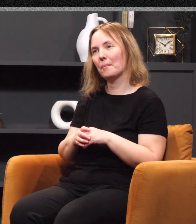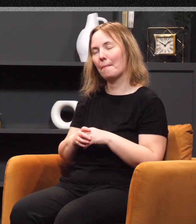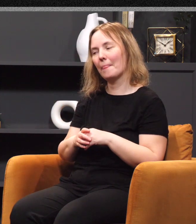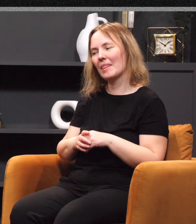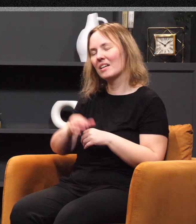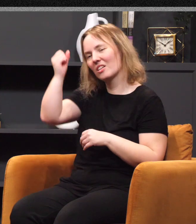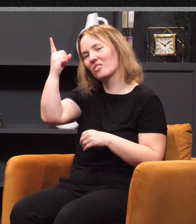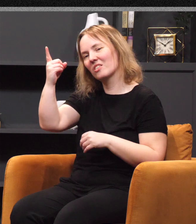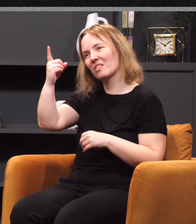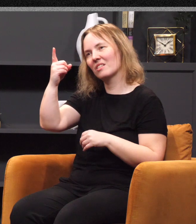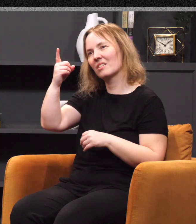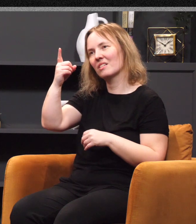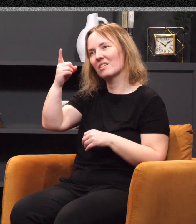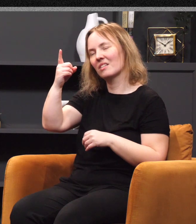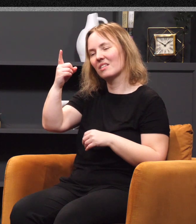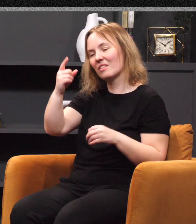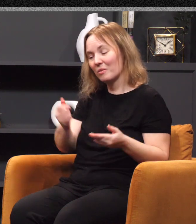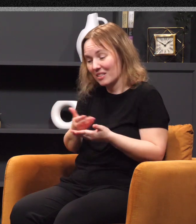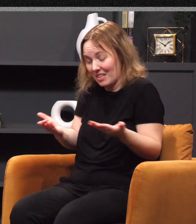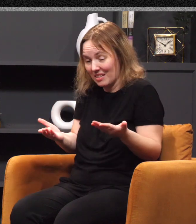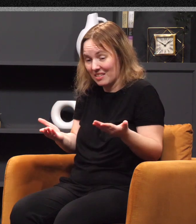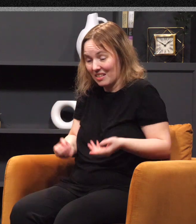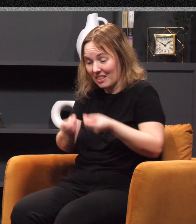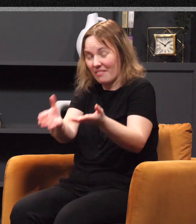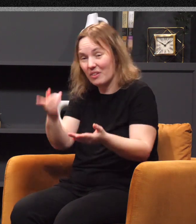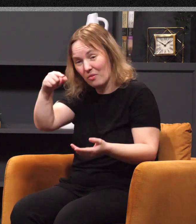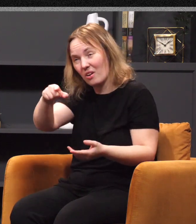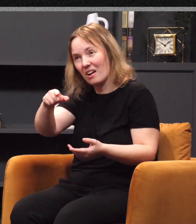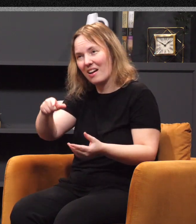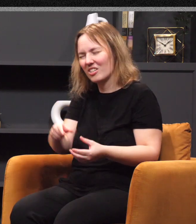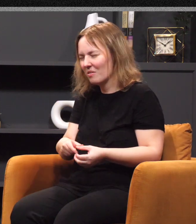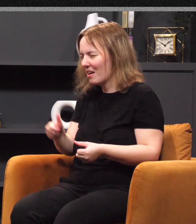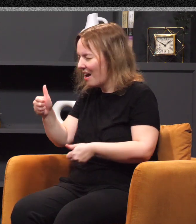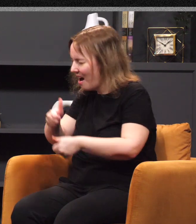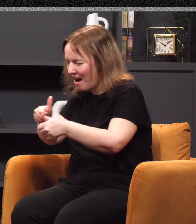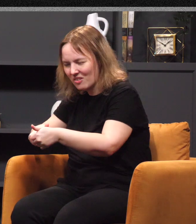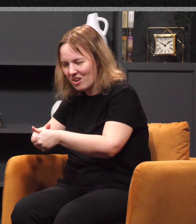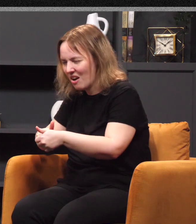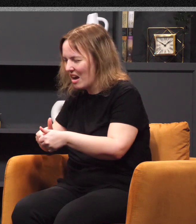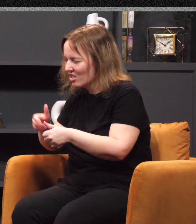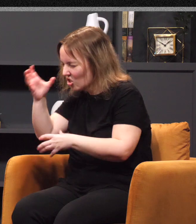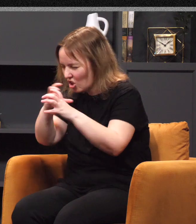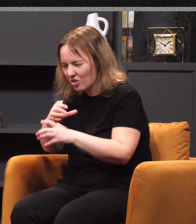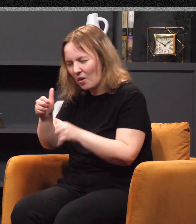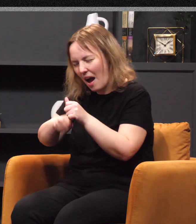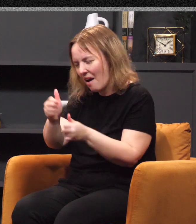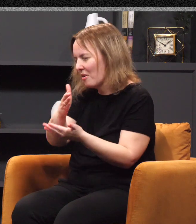She recognized that there was stuff that was being left there for her. And she went after every little piece that she could find. She let